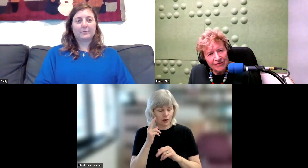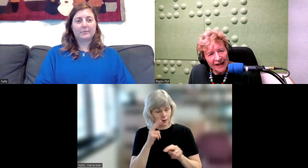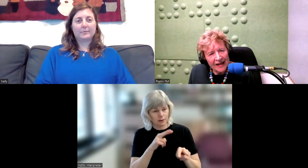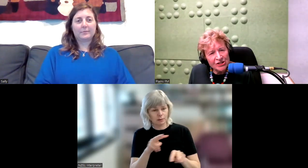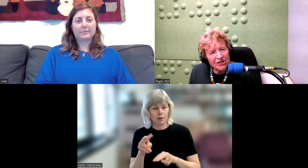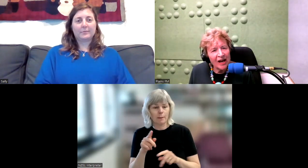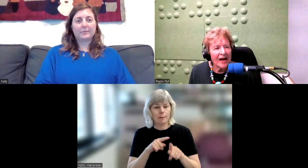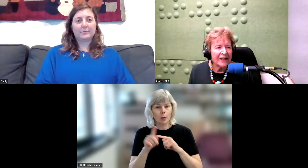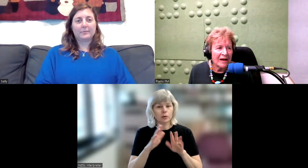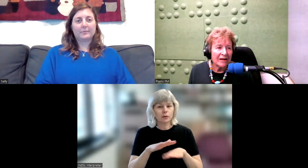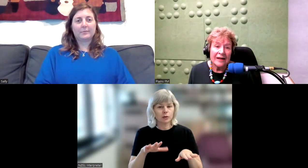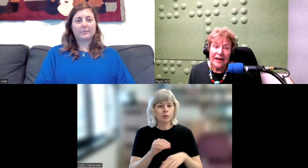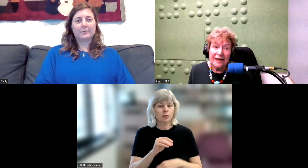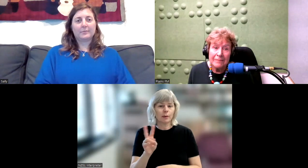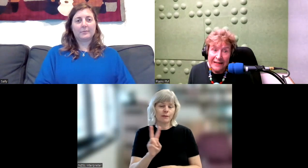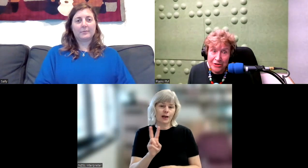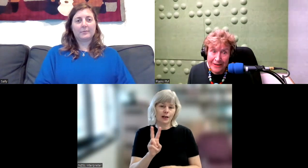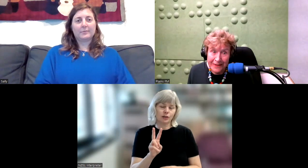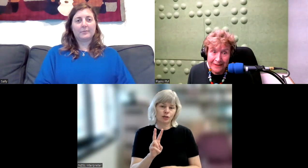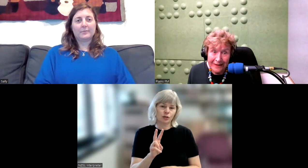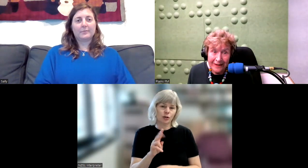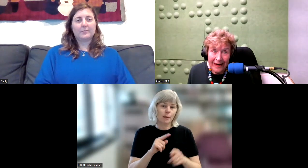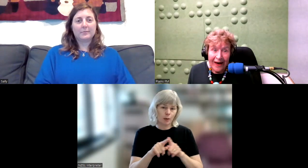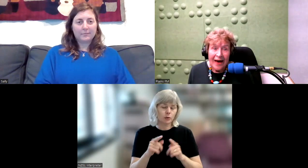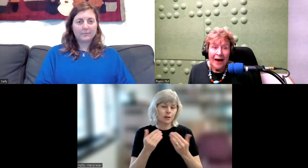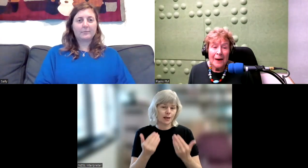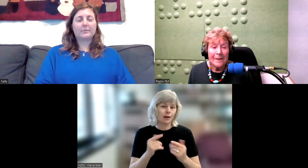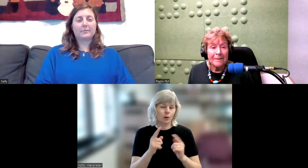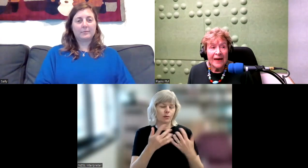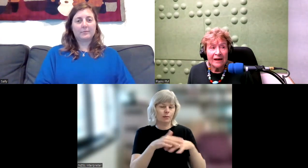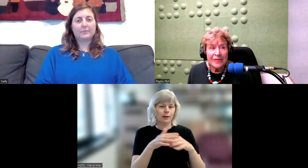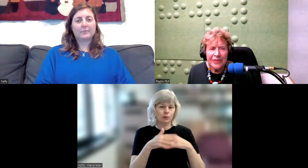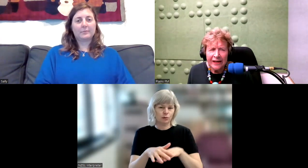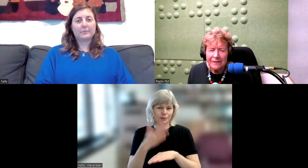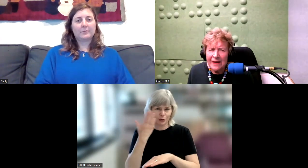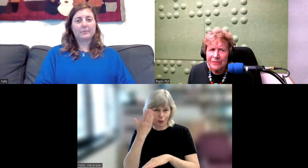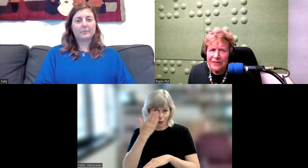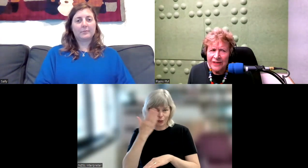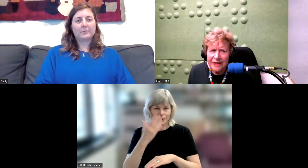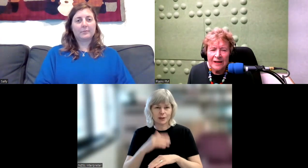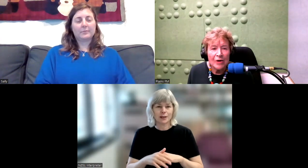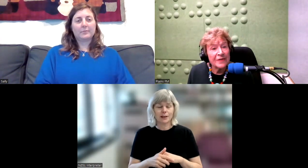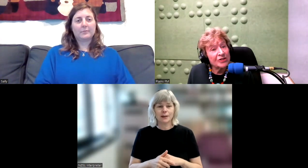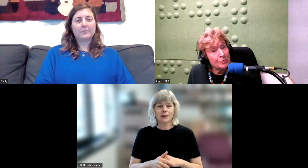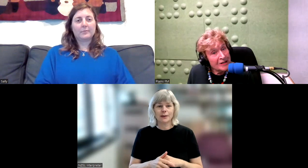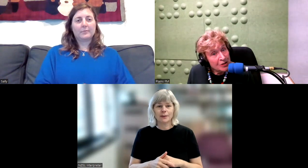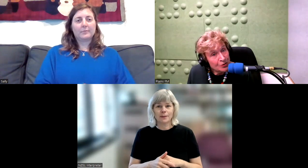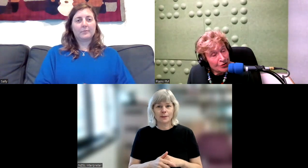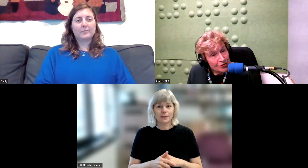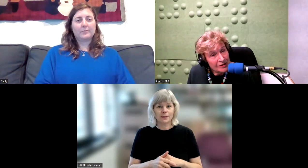Van Ash are now mainstreamed. And I think I'm right. There's just preschool children